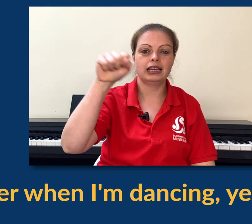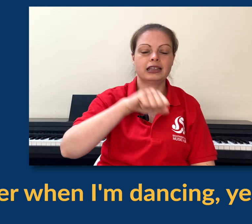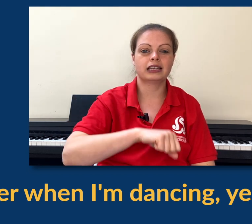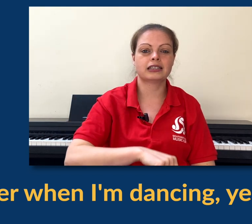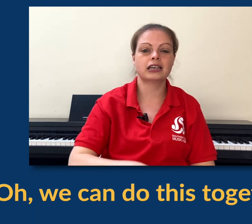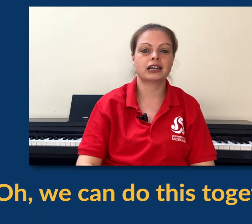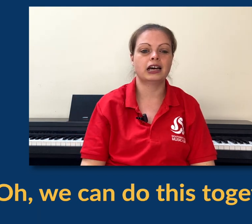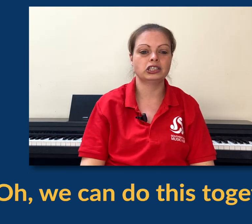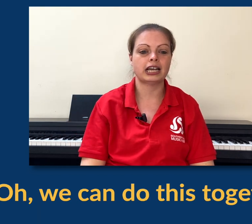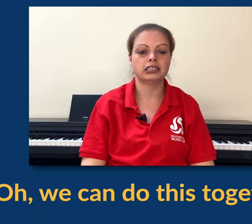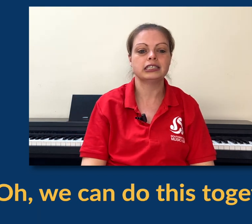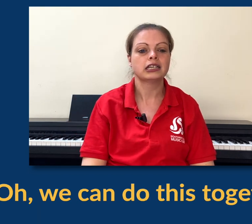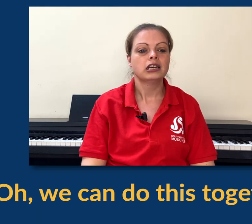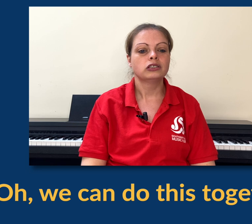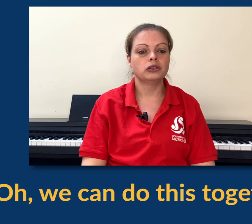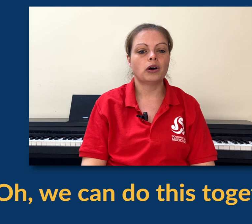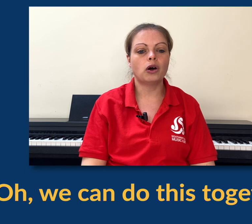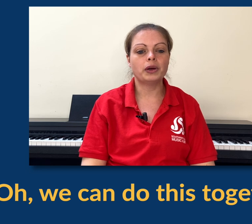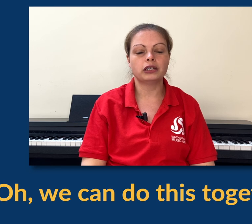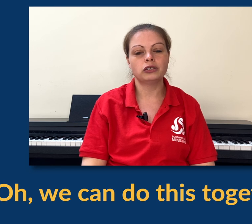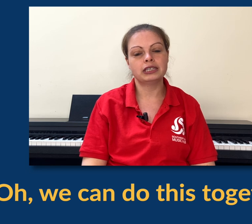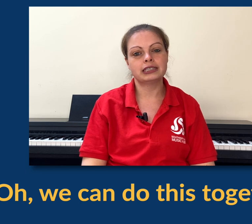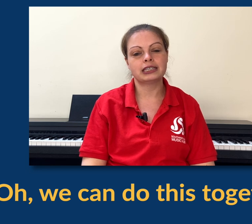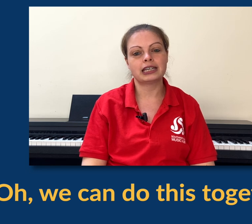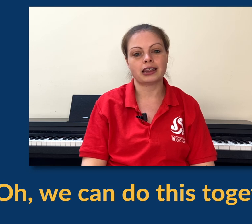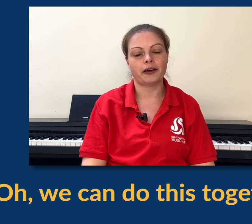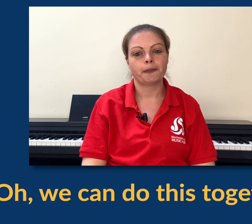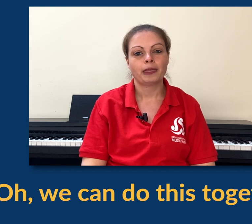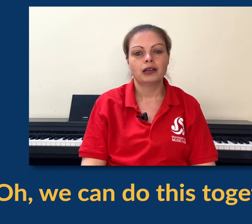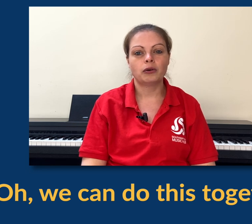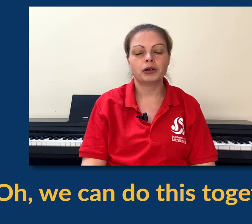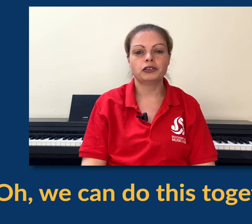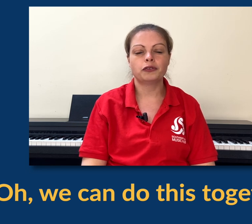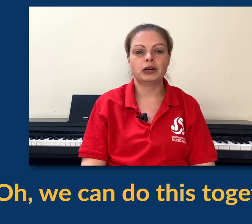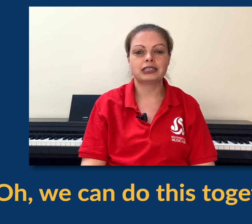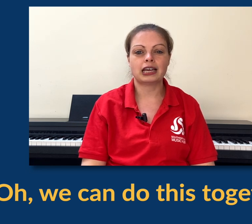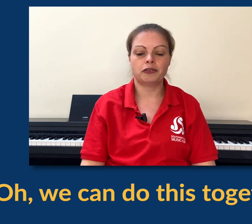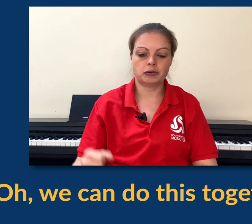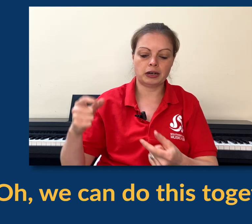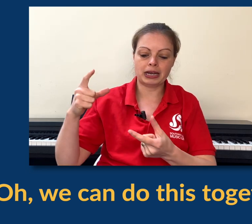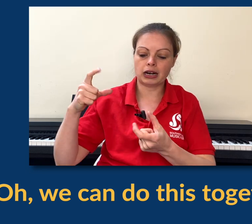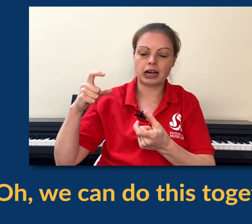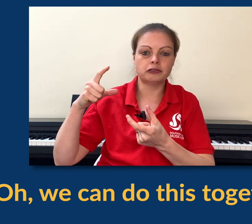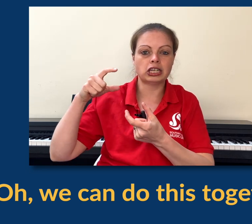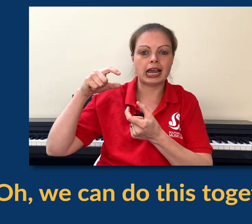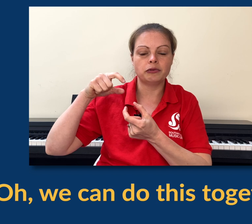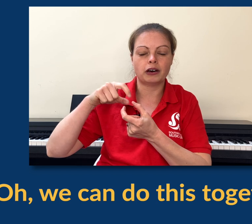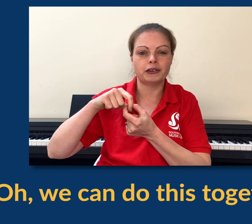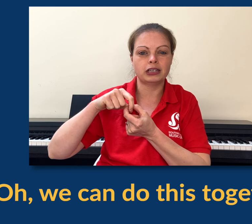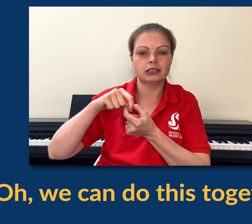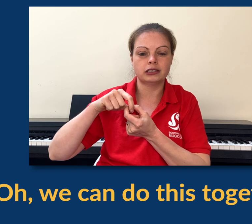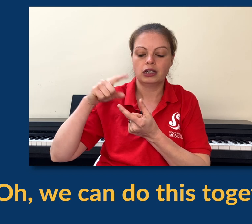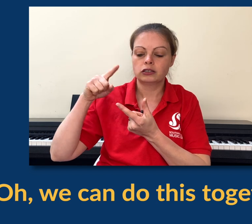Okay. And then the third line changes to, Oh, we can do this together. Now what we're going to do for the word together is we're going to make a kind of chain